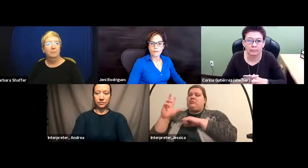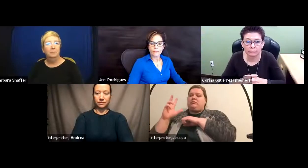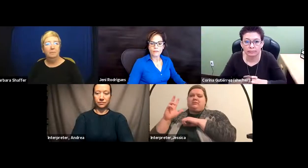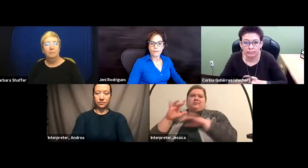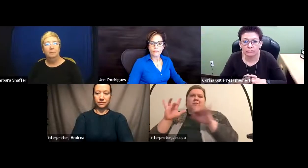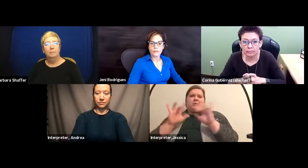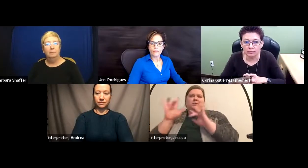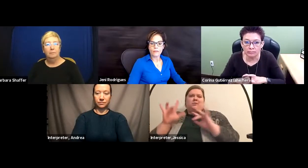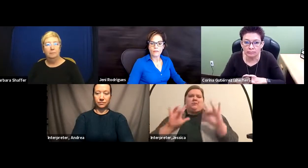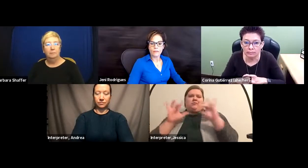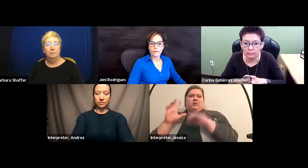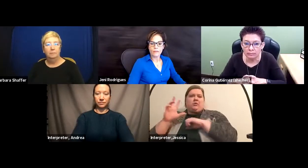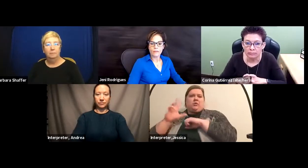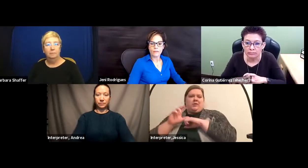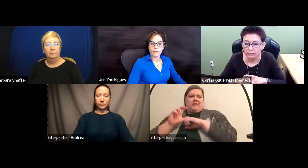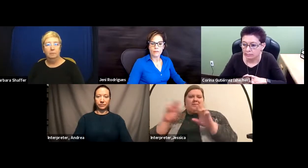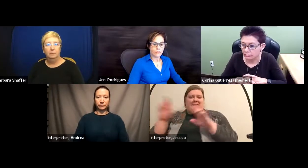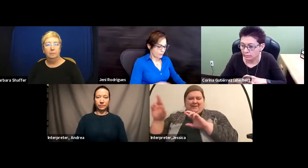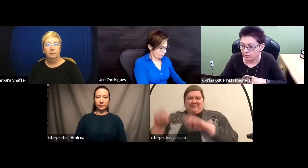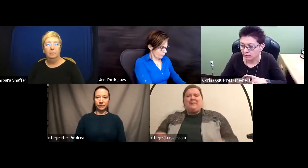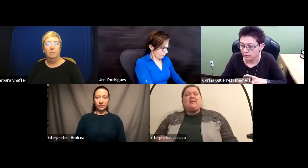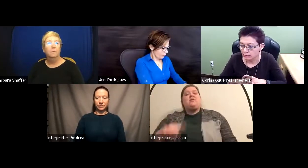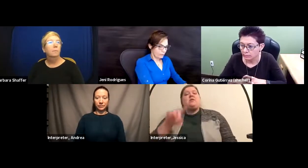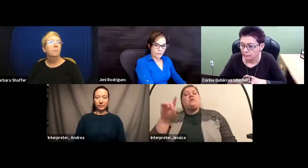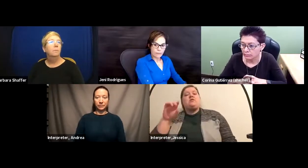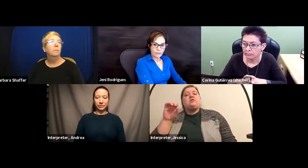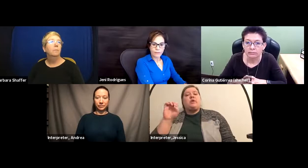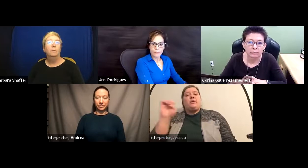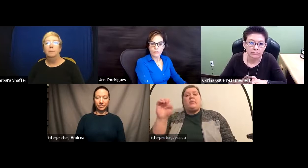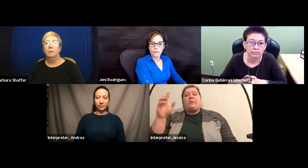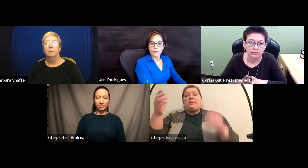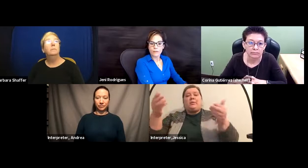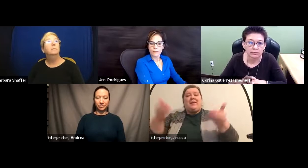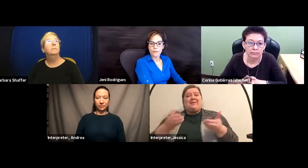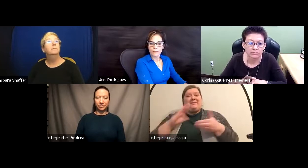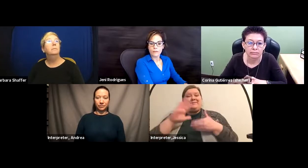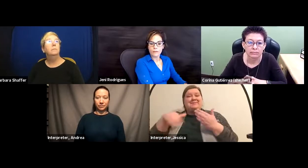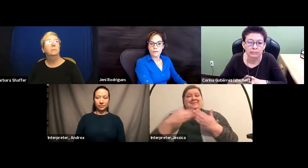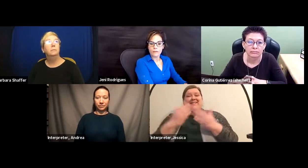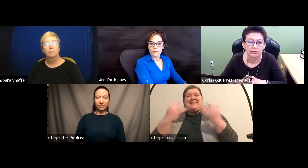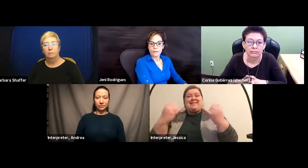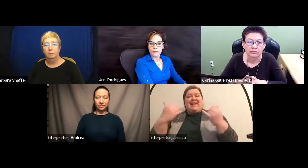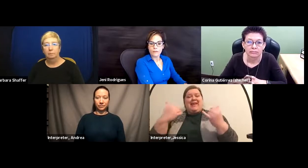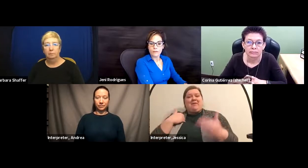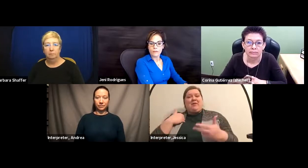So welcome, everybody. Today, we have the pleasure of hosting three incredible individuals